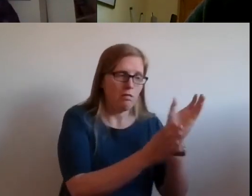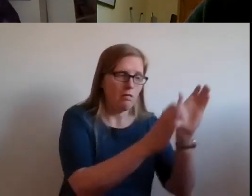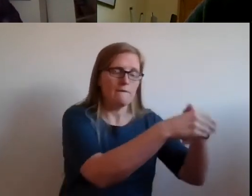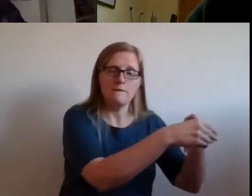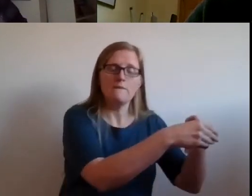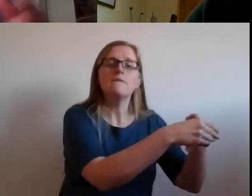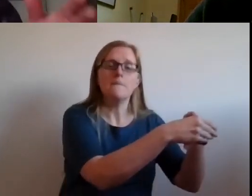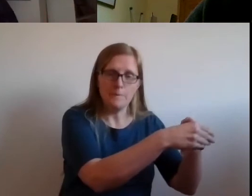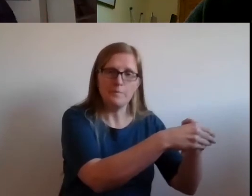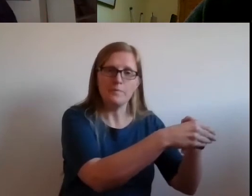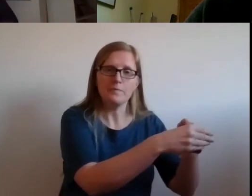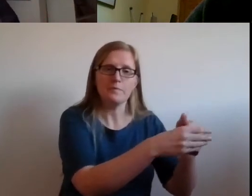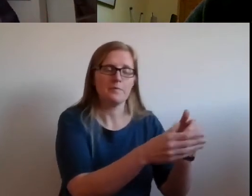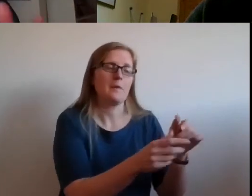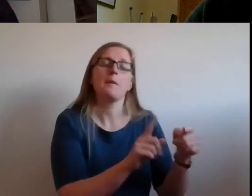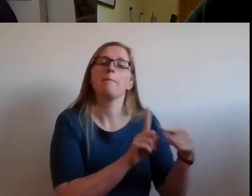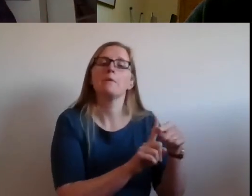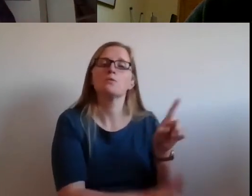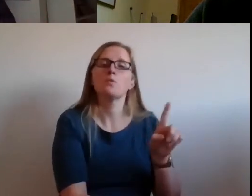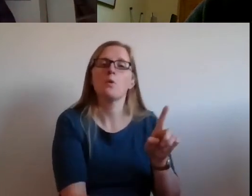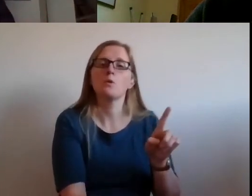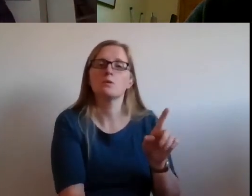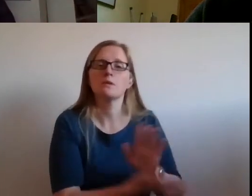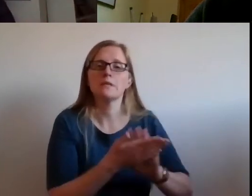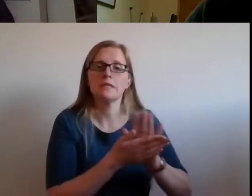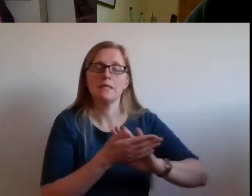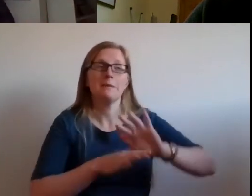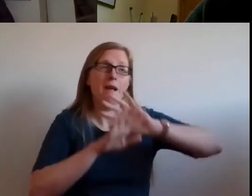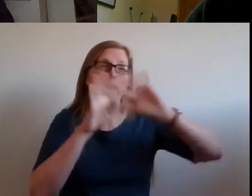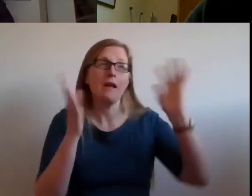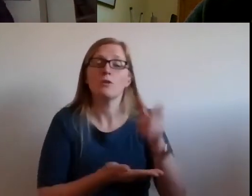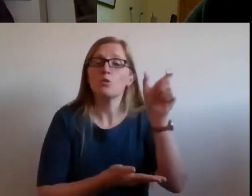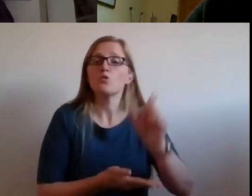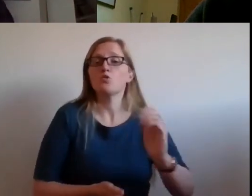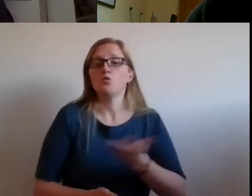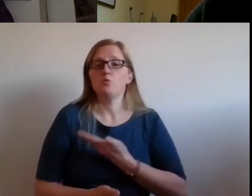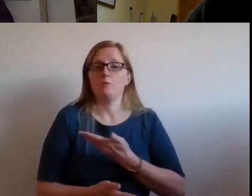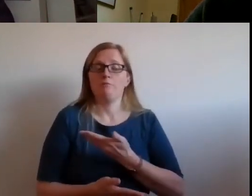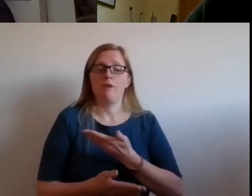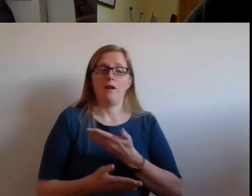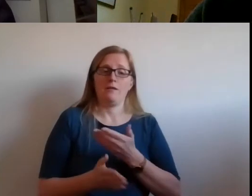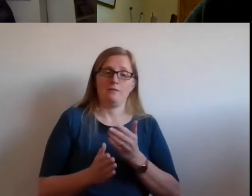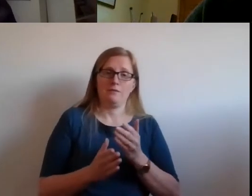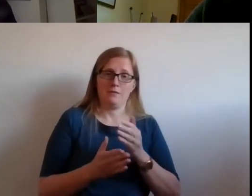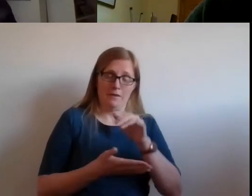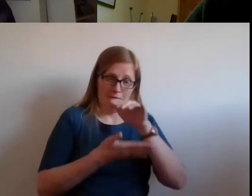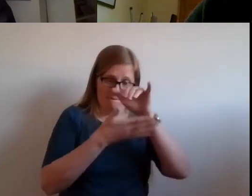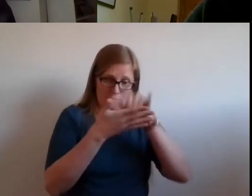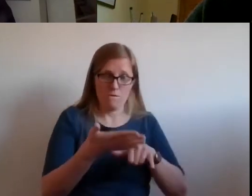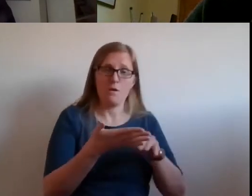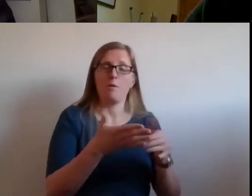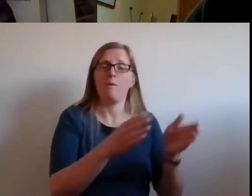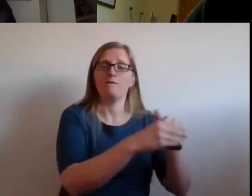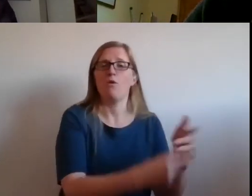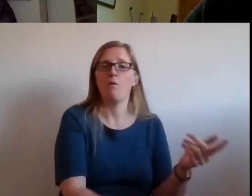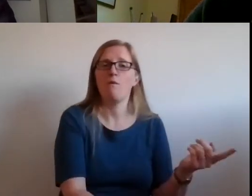are part of that international human rights framework and accountability process so that where